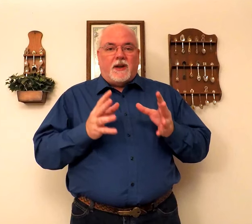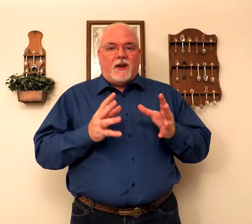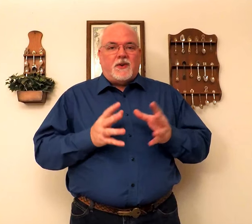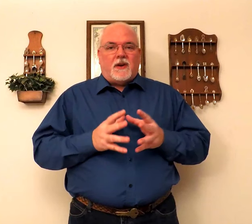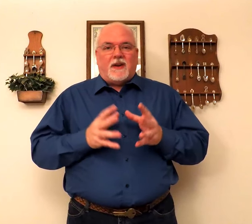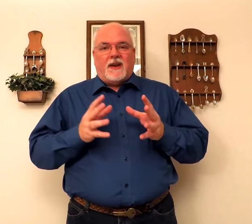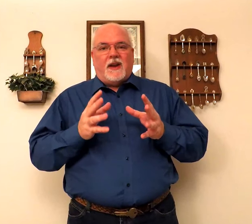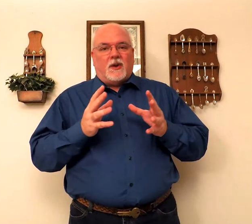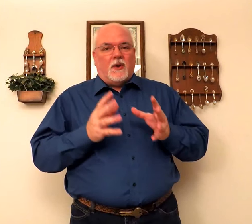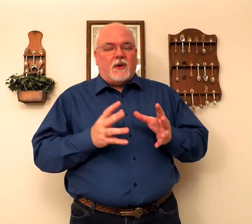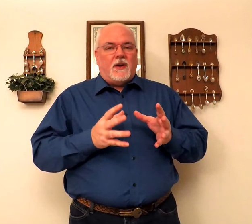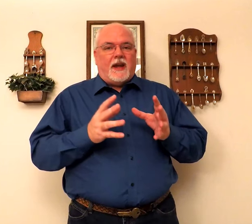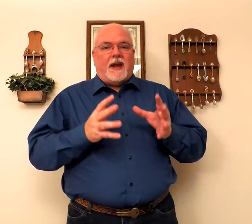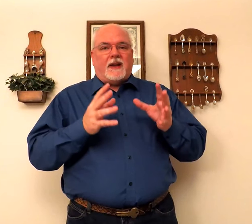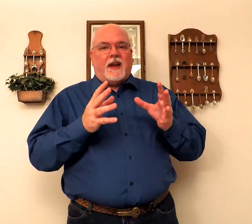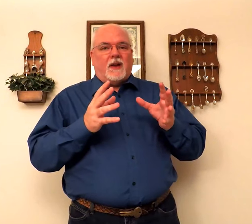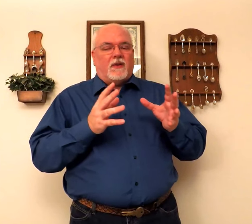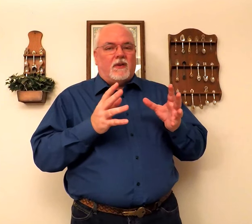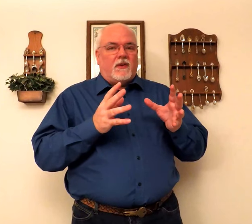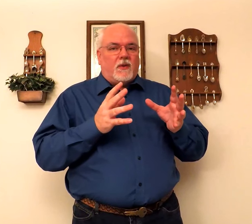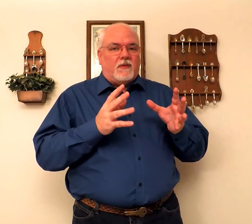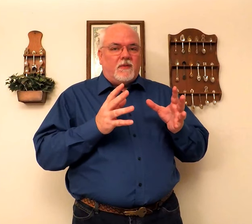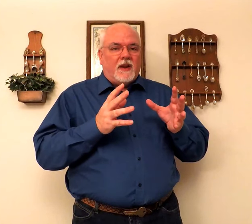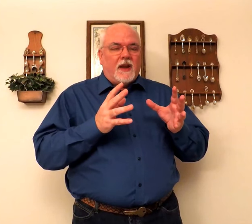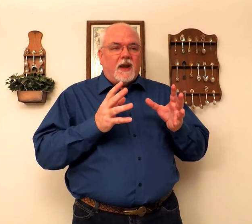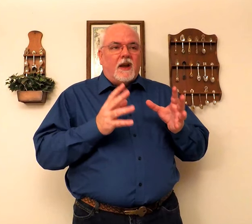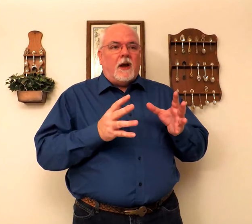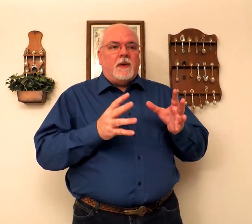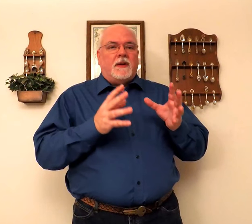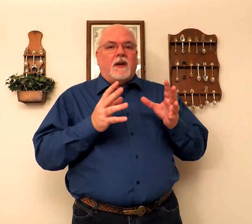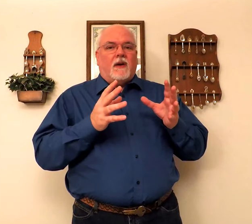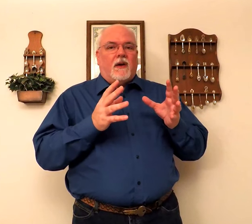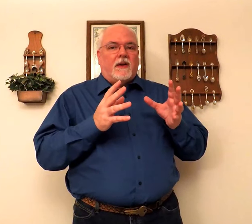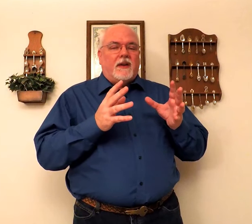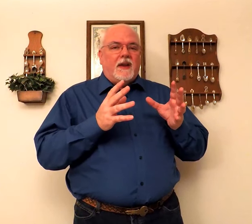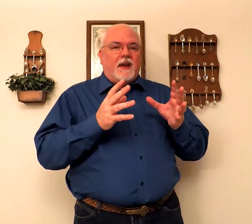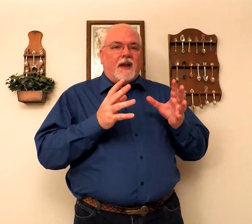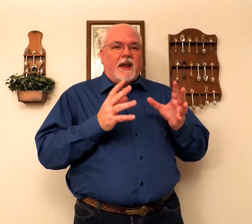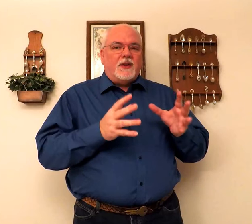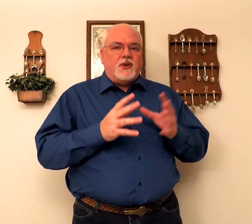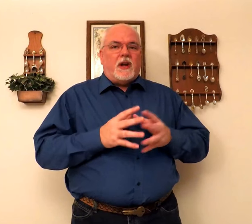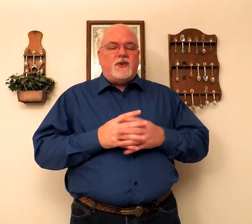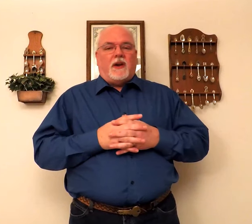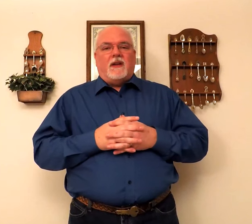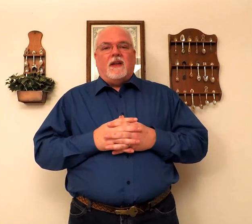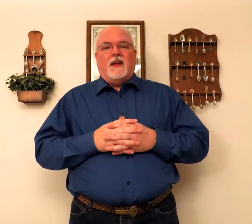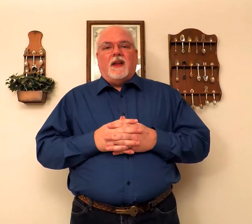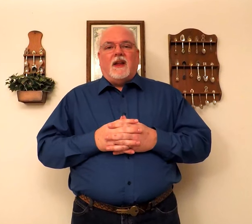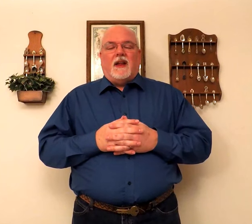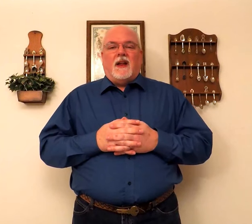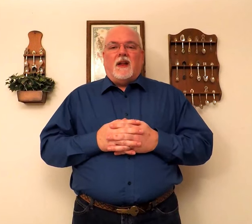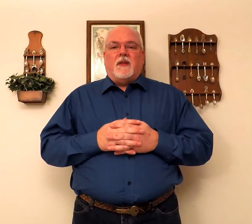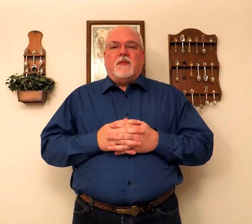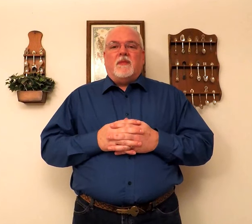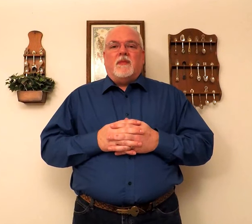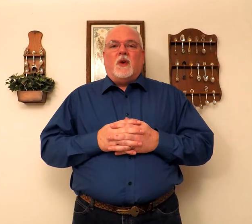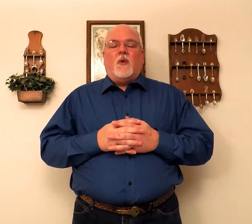diligent in looking at and commenting on and judging the